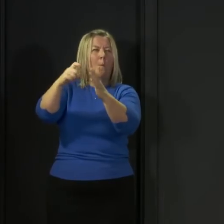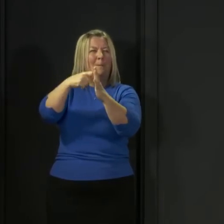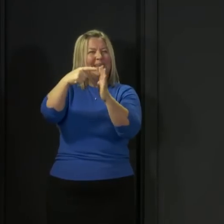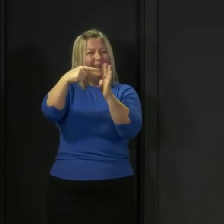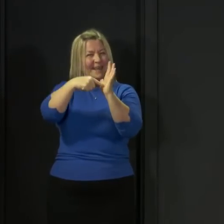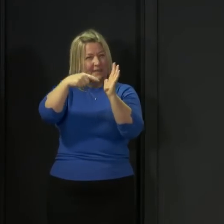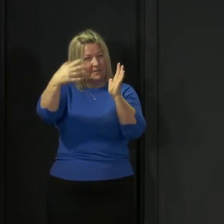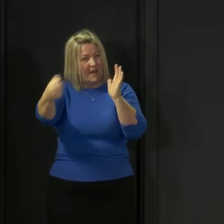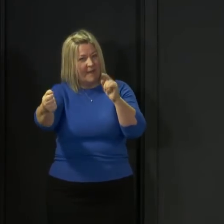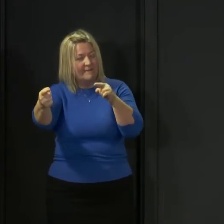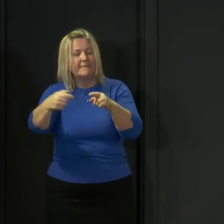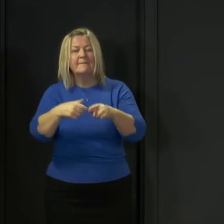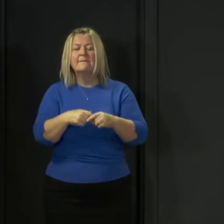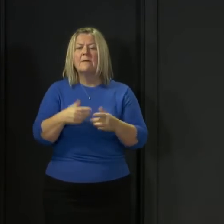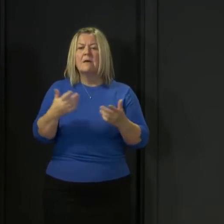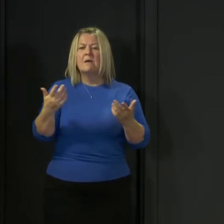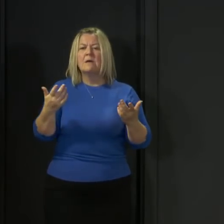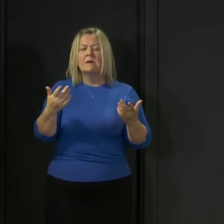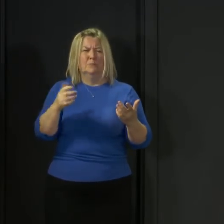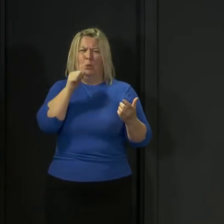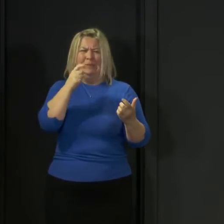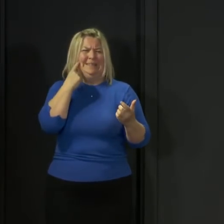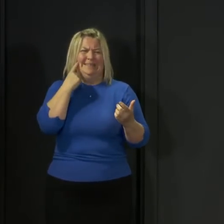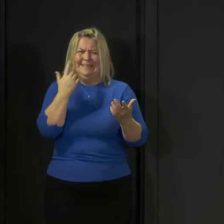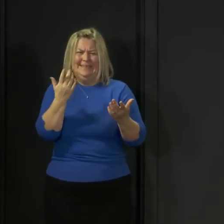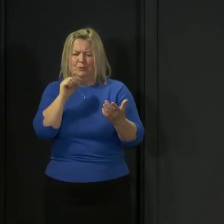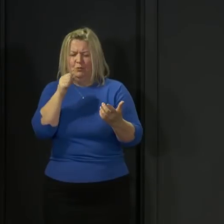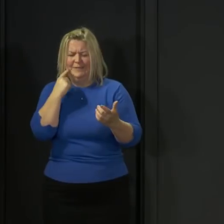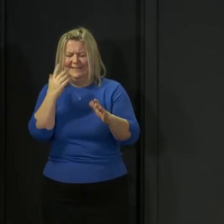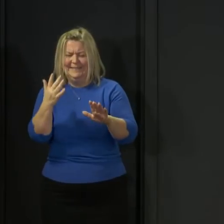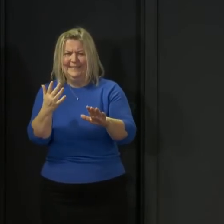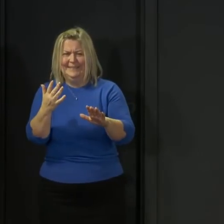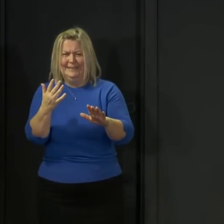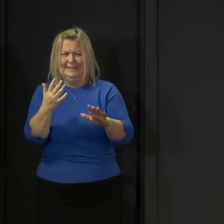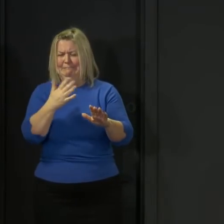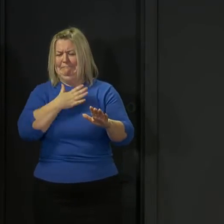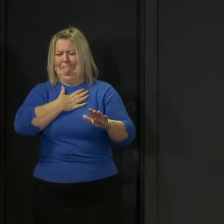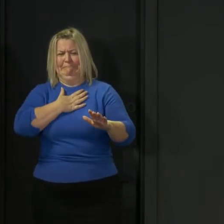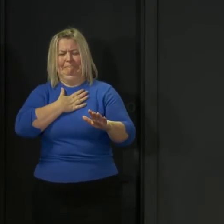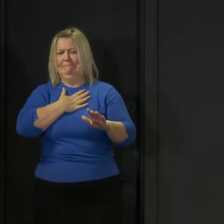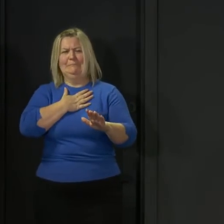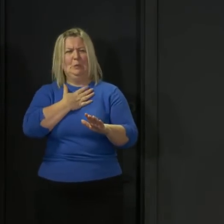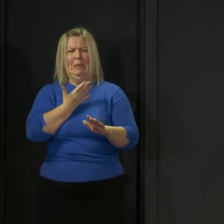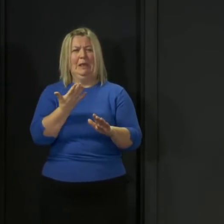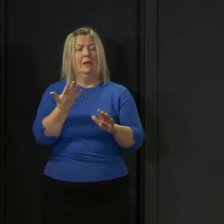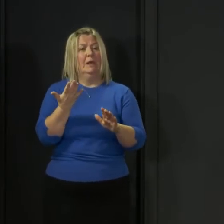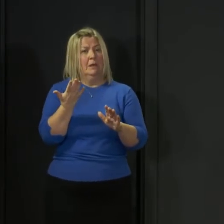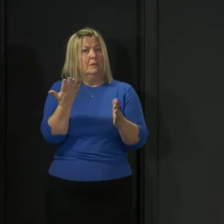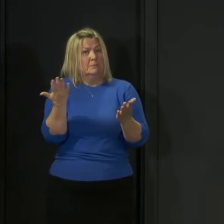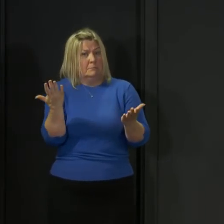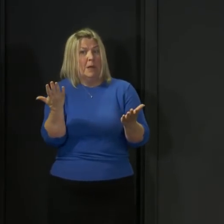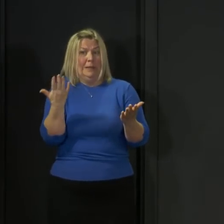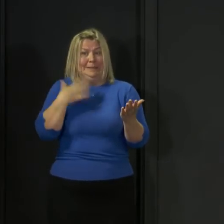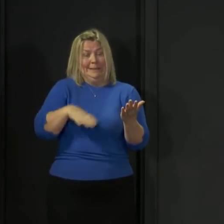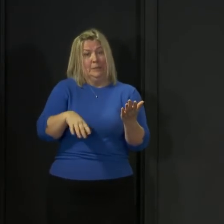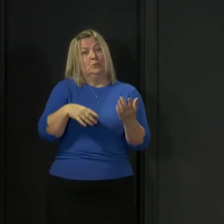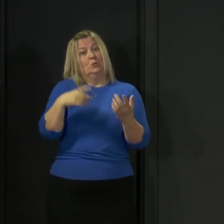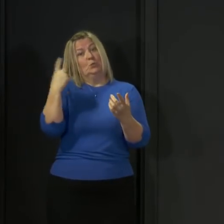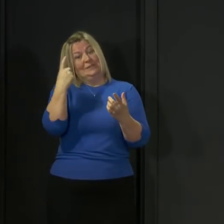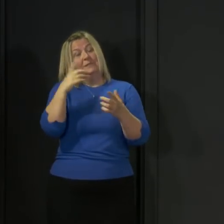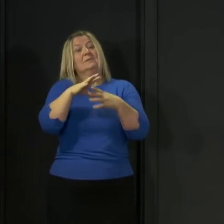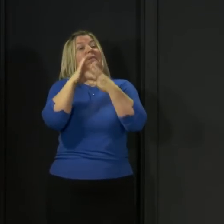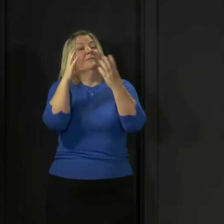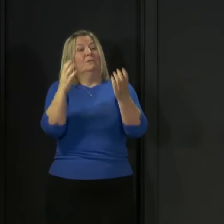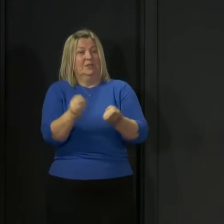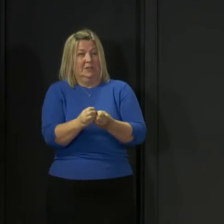the fact that it's perhaps not always the easiest test to undertake so these are all factors that we need to take into account as we continue to develop